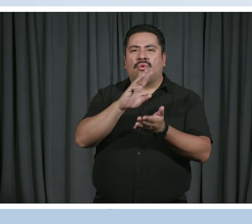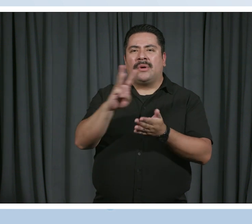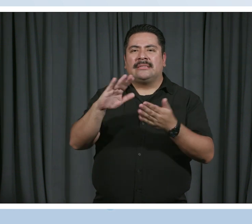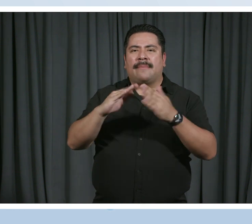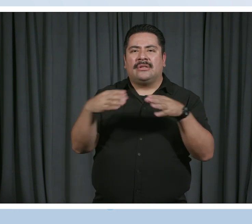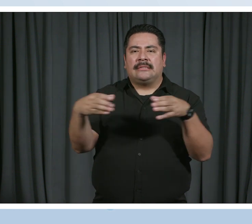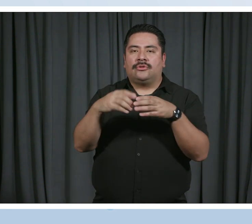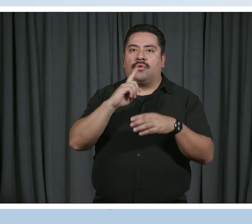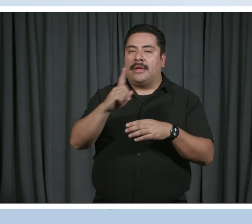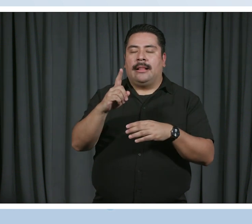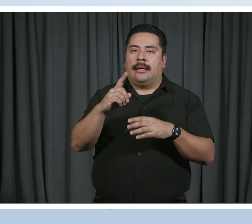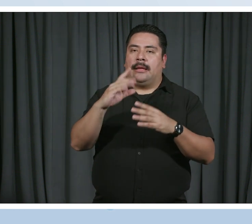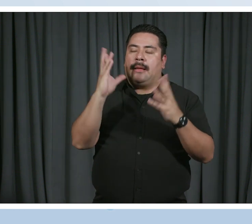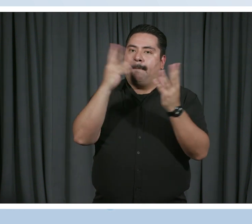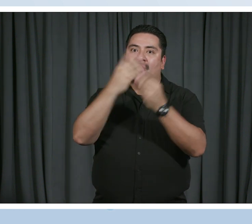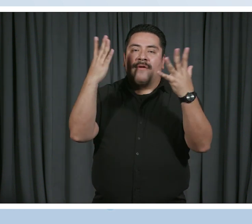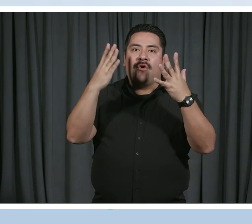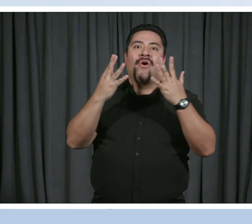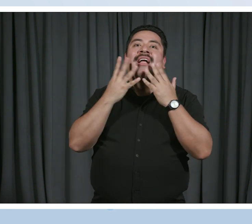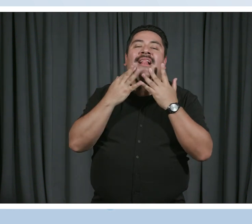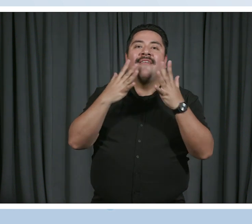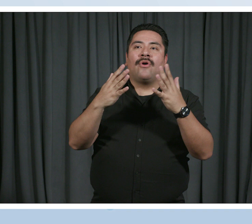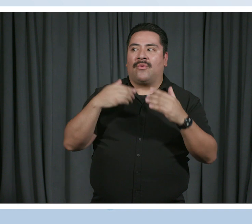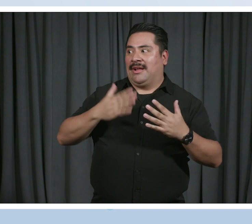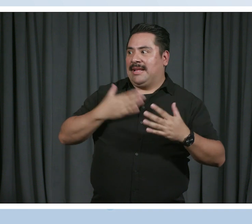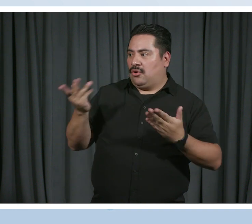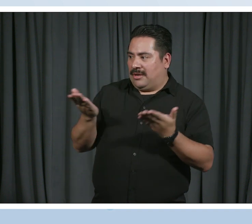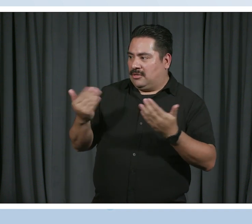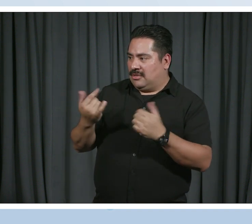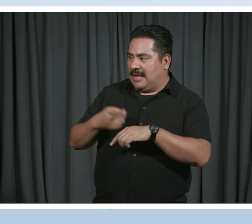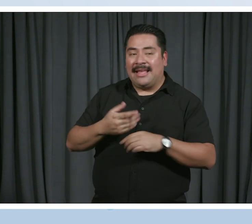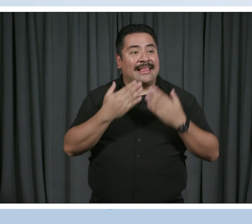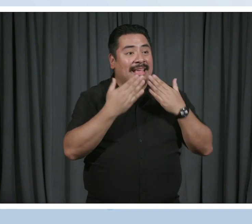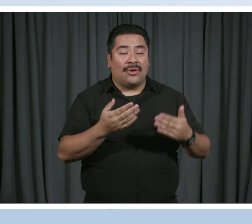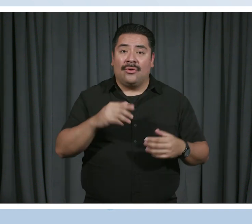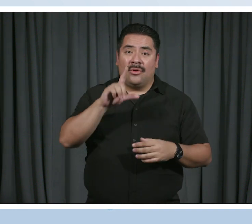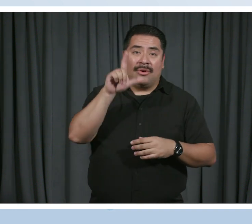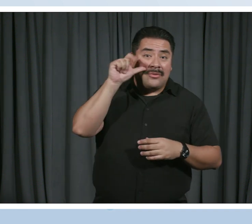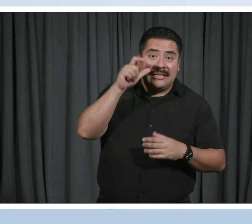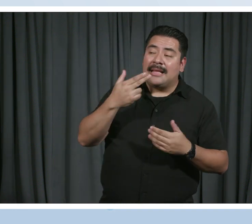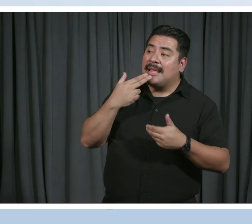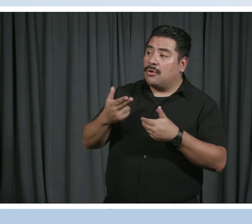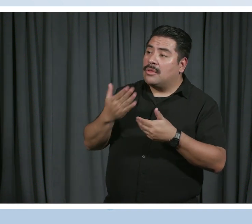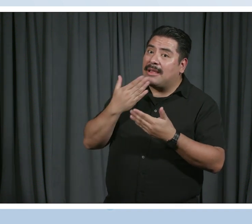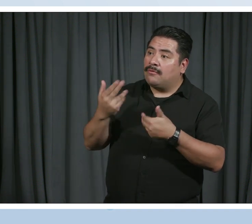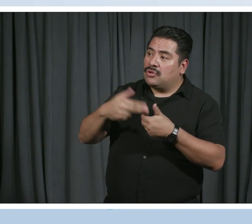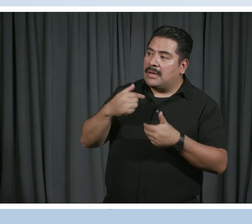really beautiful and vibrant. And we're so pleased to have you here with us today. Thank you. Thanks for joining us. Thank you, Sam.